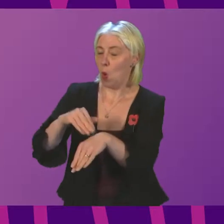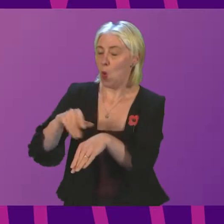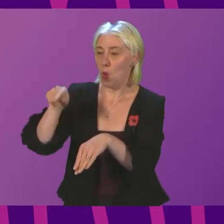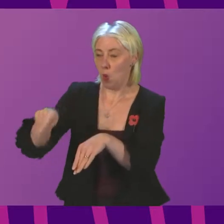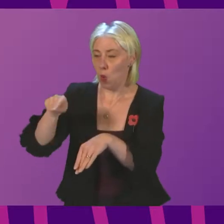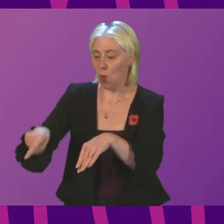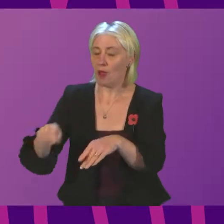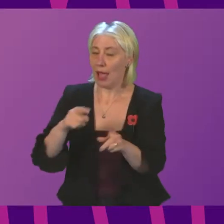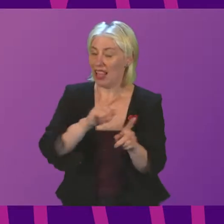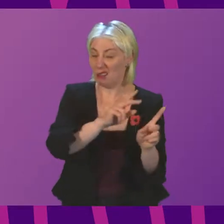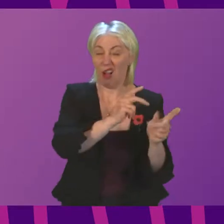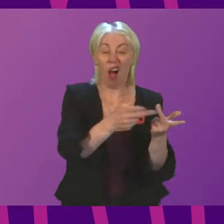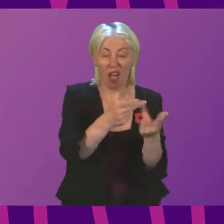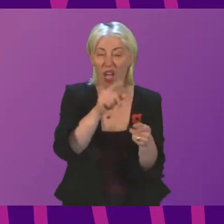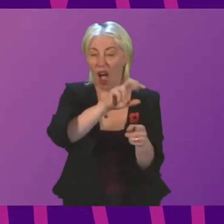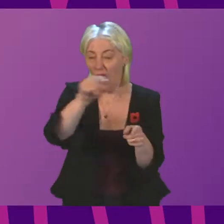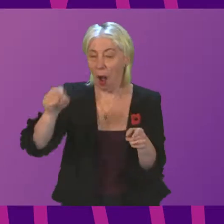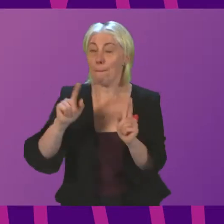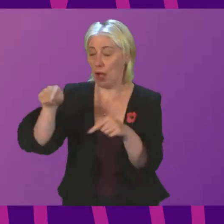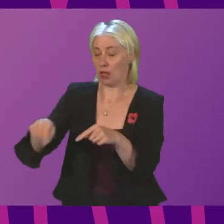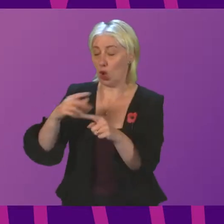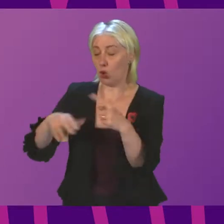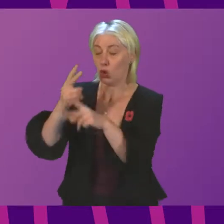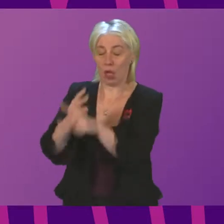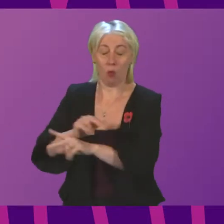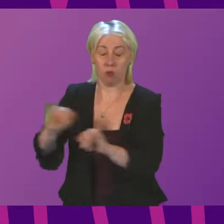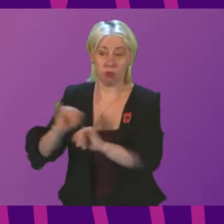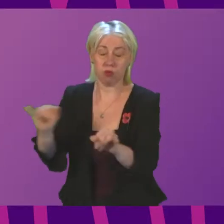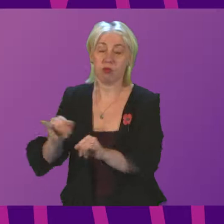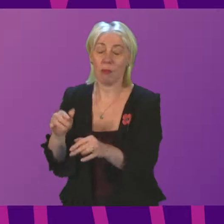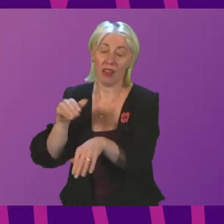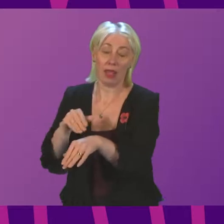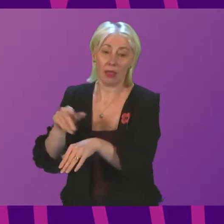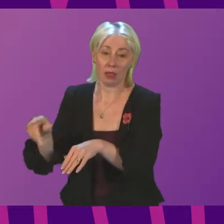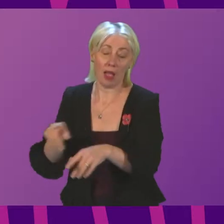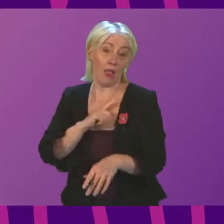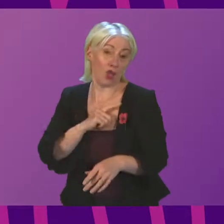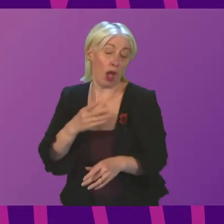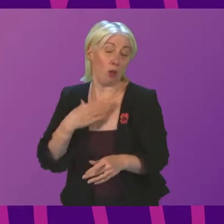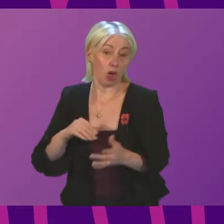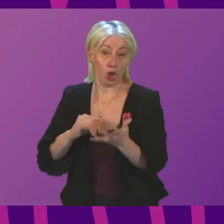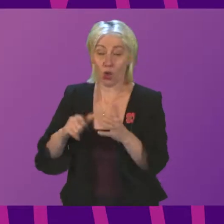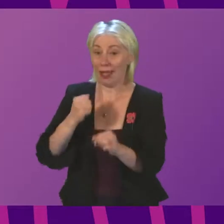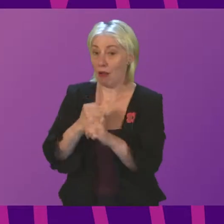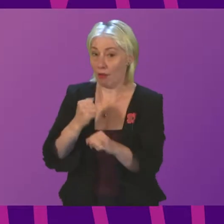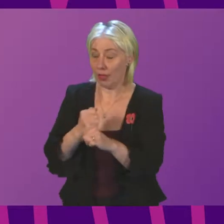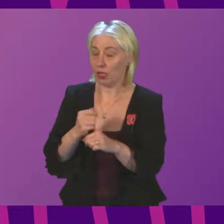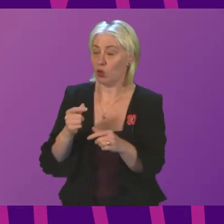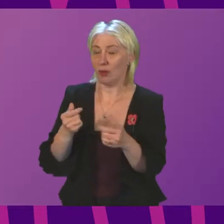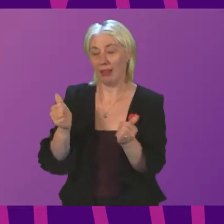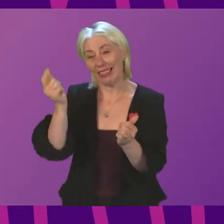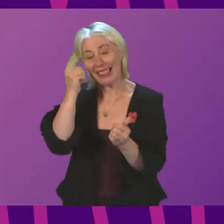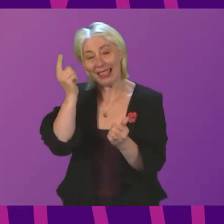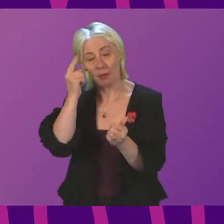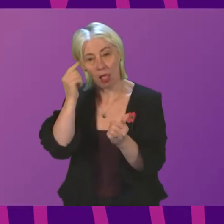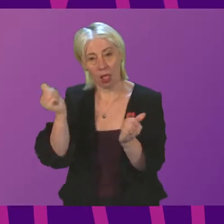sectors. One of them is social care. That is why we encourage the United Kingdom to arrive at a more sensible position on free movement than